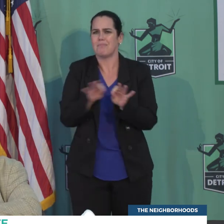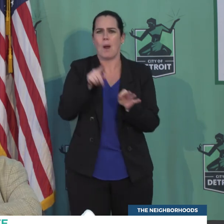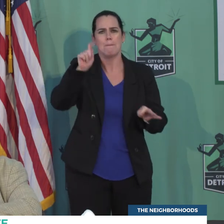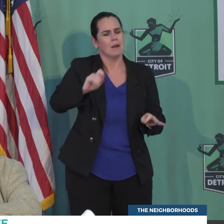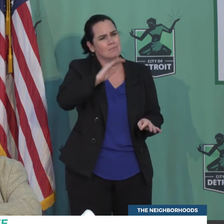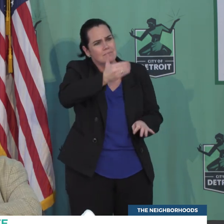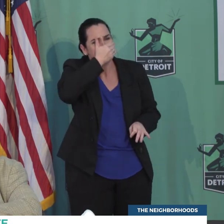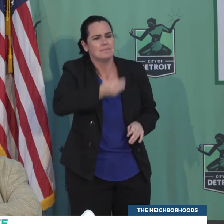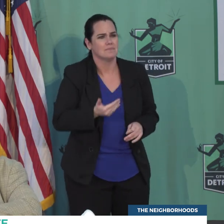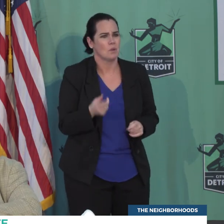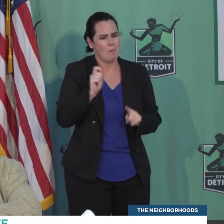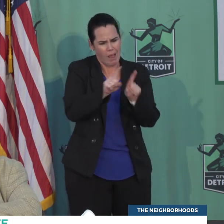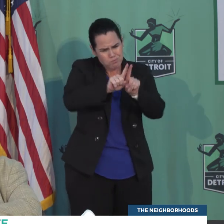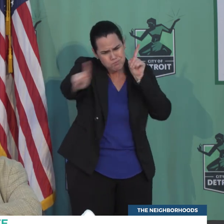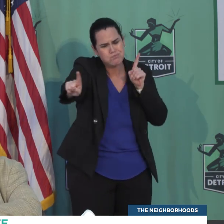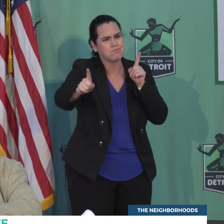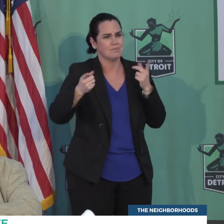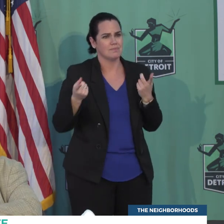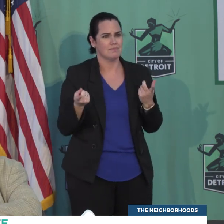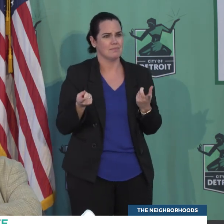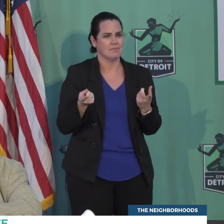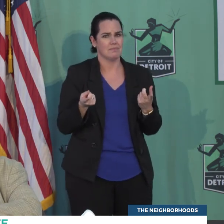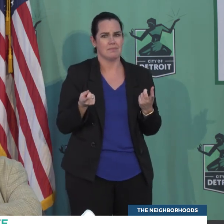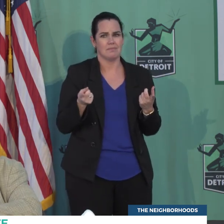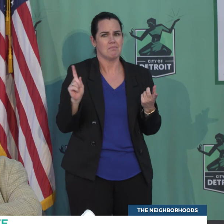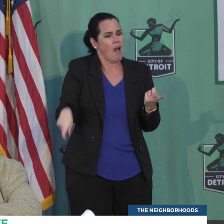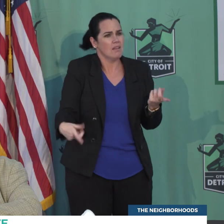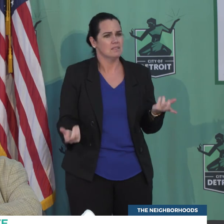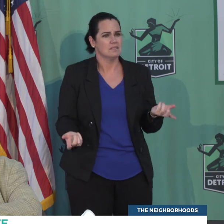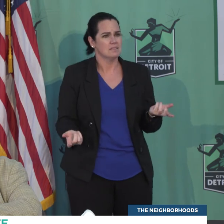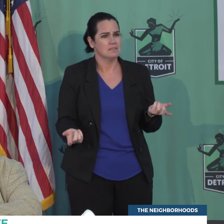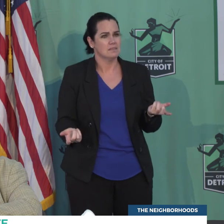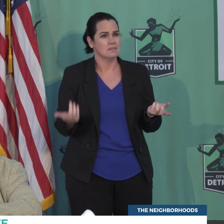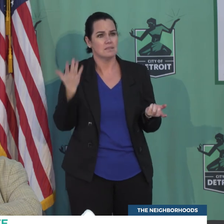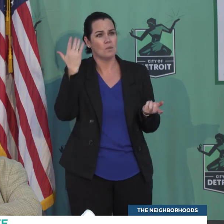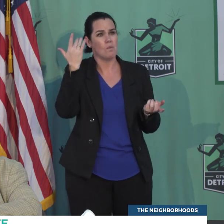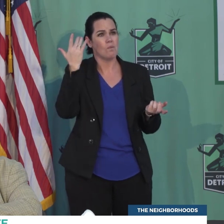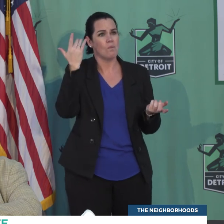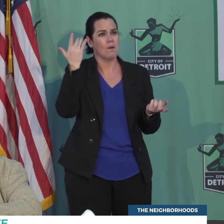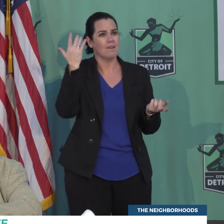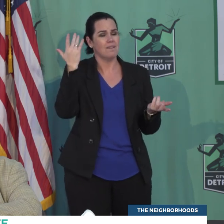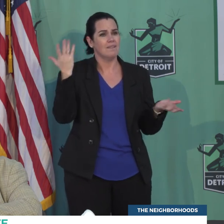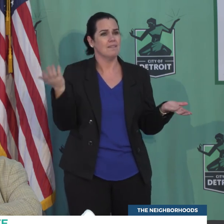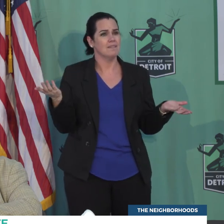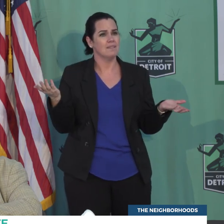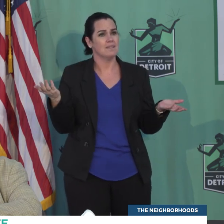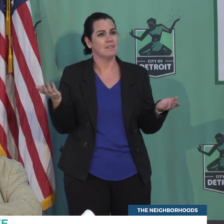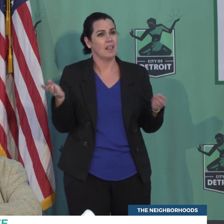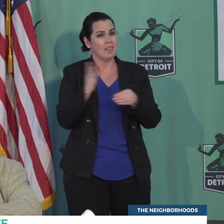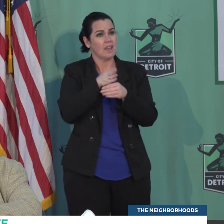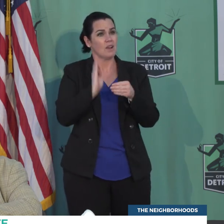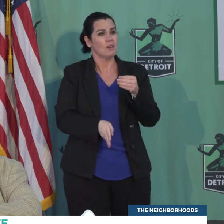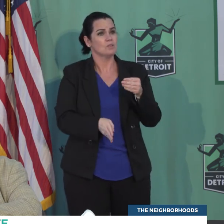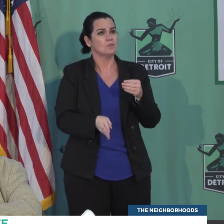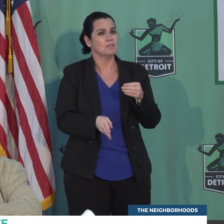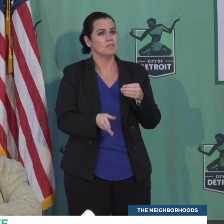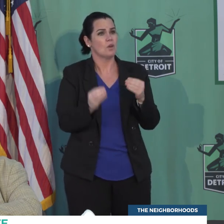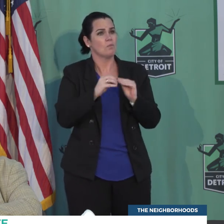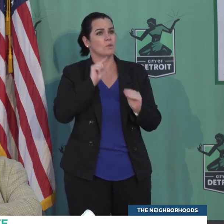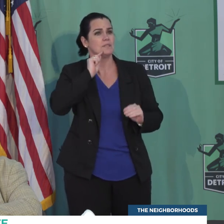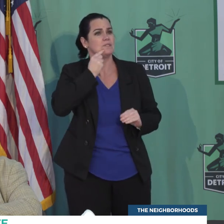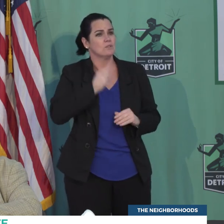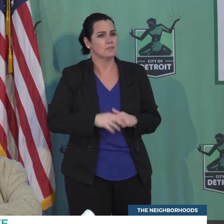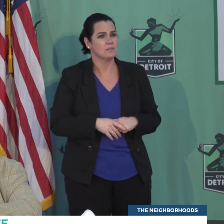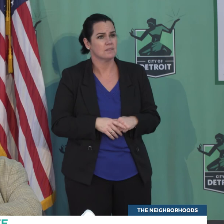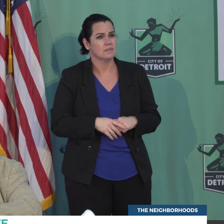practice social distancing because the consequences are greater. And I hope